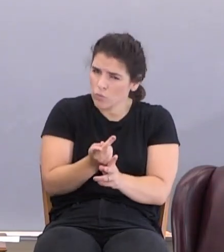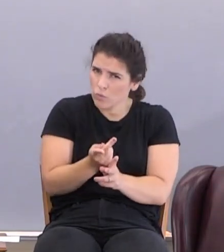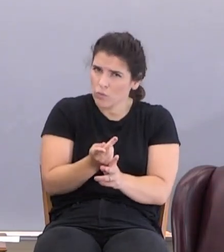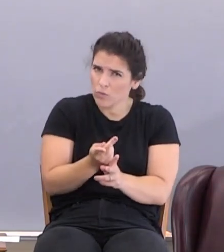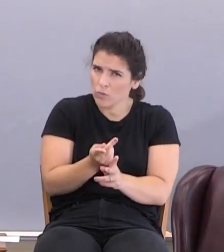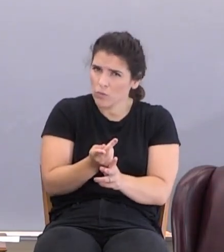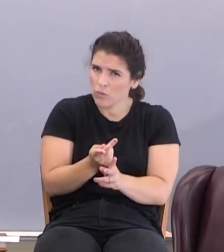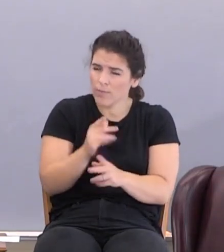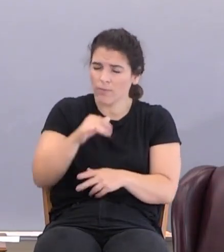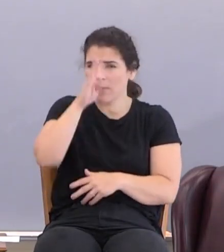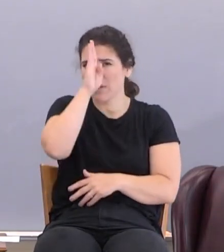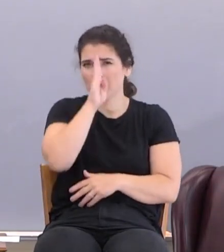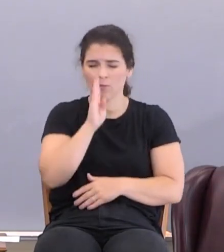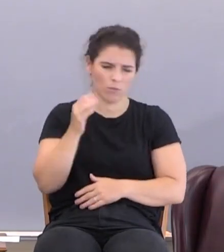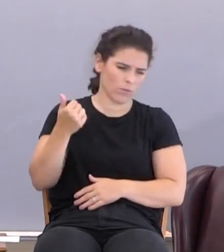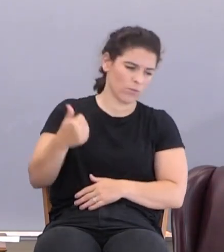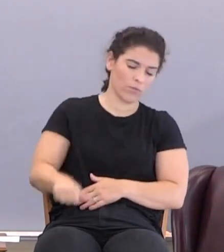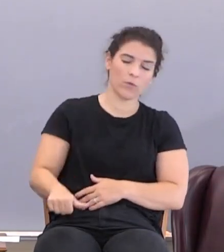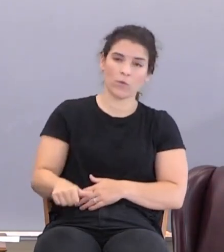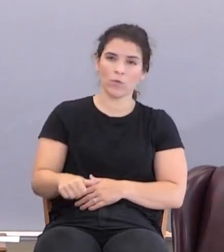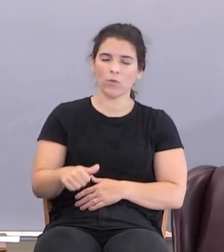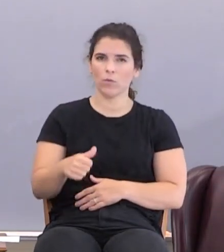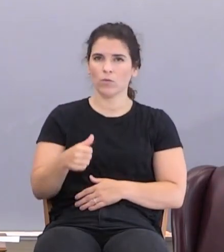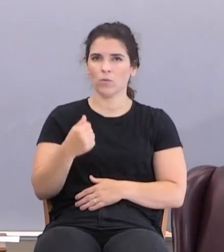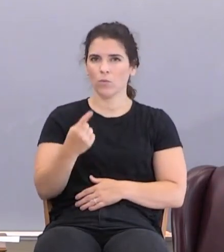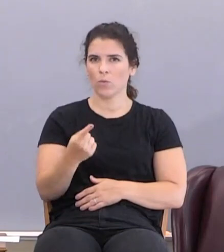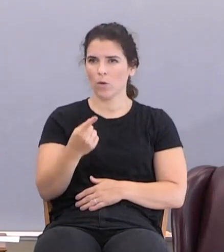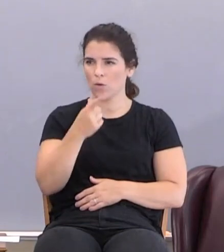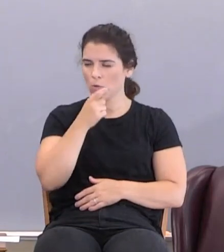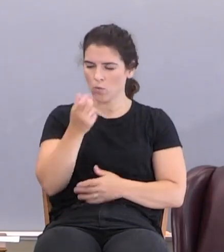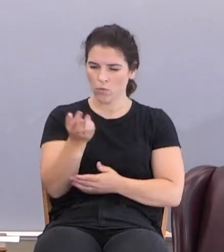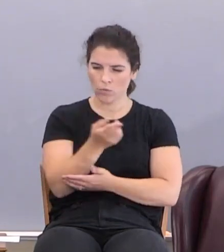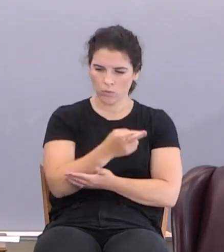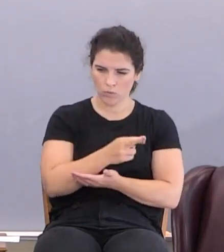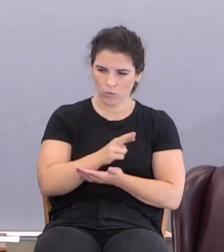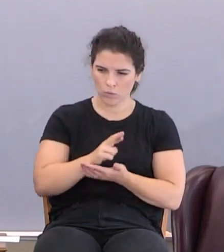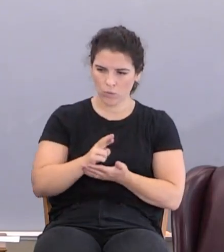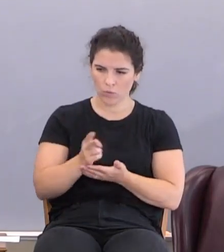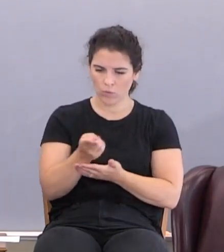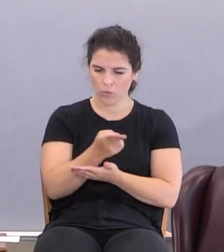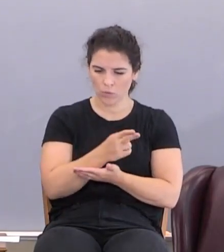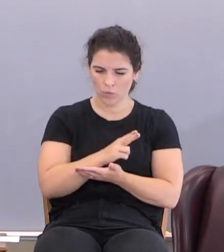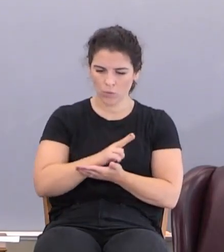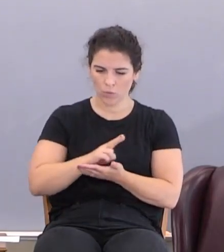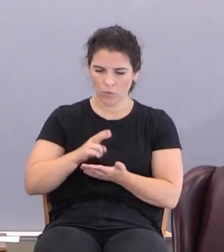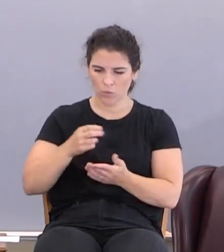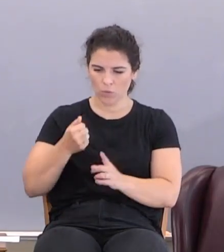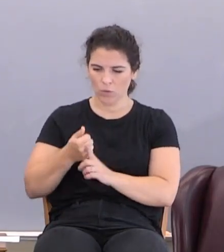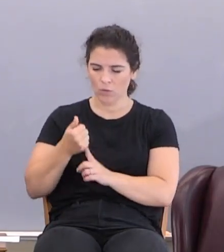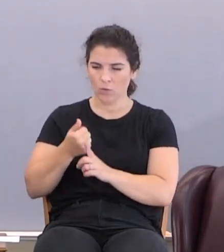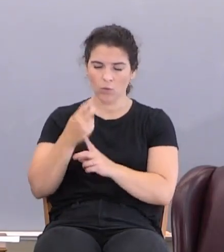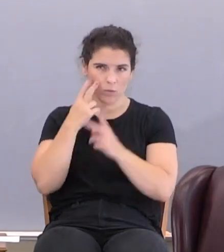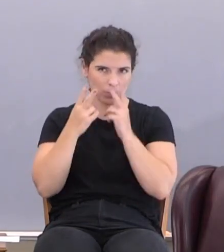That God would refuse one who's righteous and holy in his own sight.